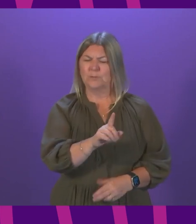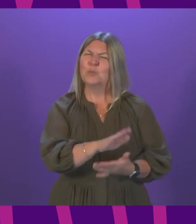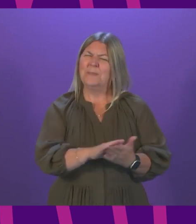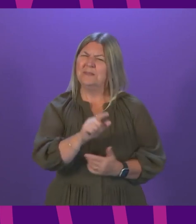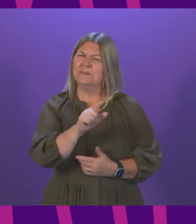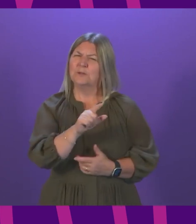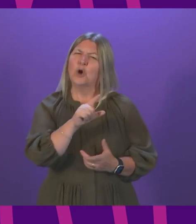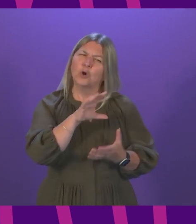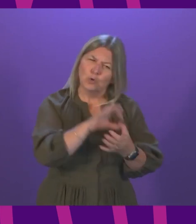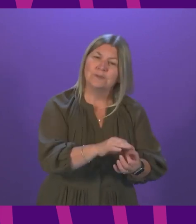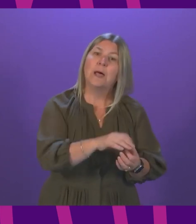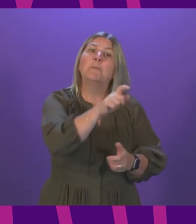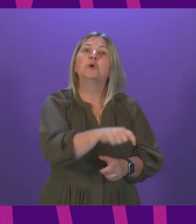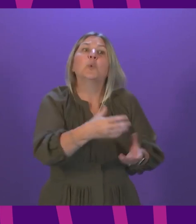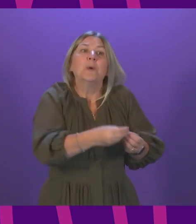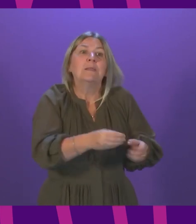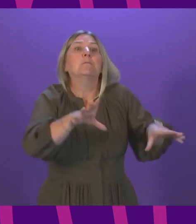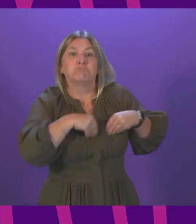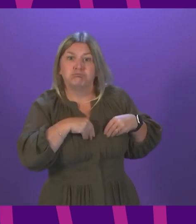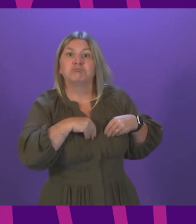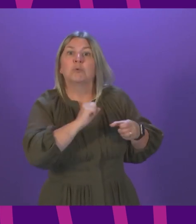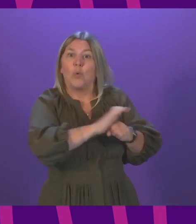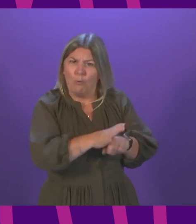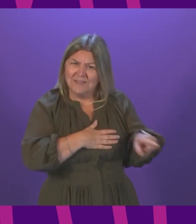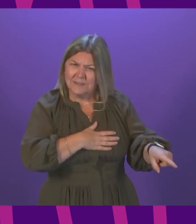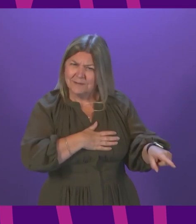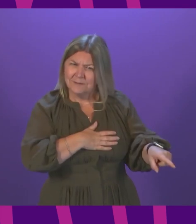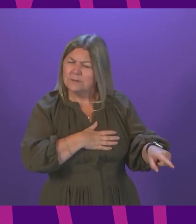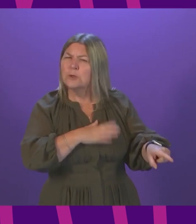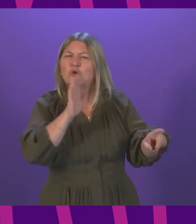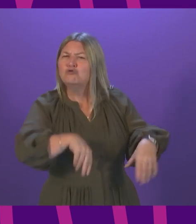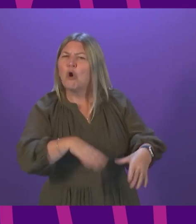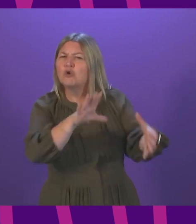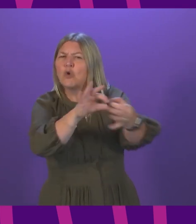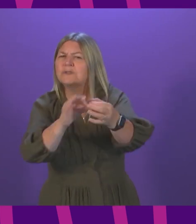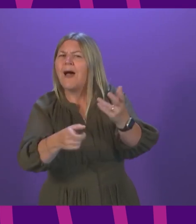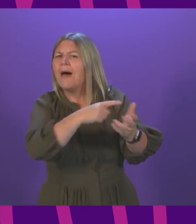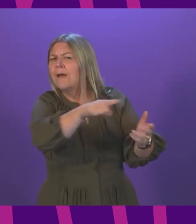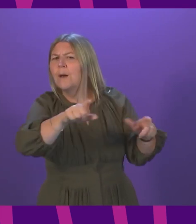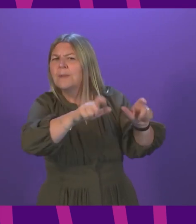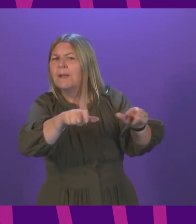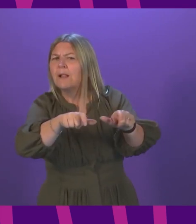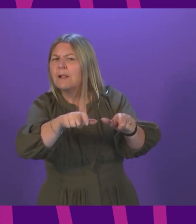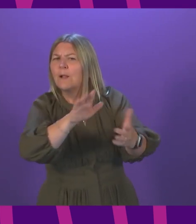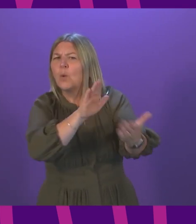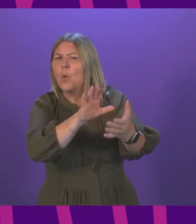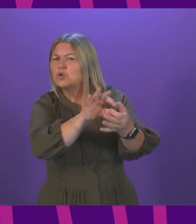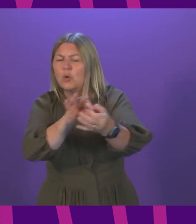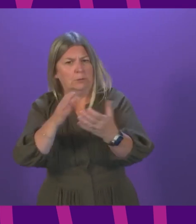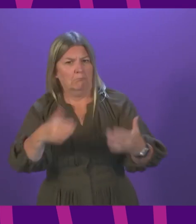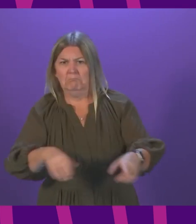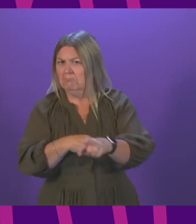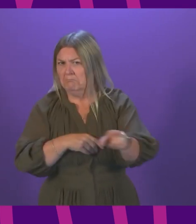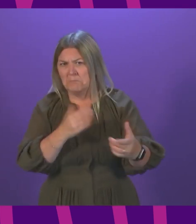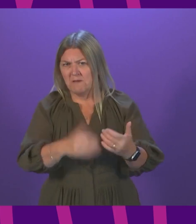contacts. Can I ask the First Minister whether she considers this is good enough? And if not, what additional resources will she provide